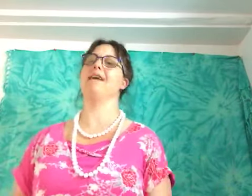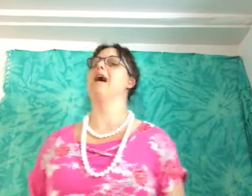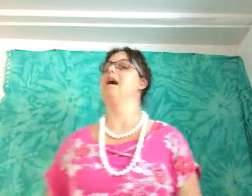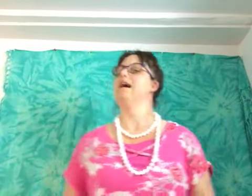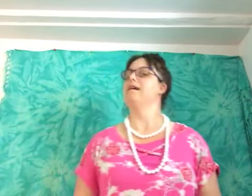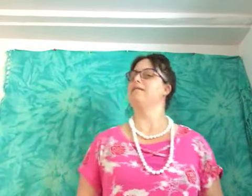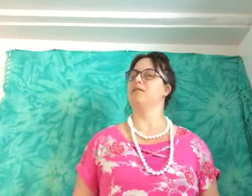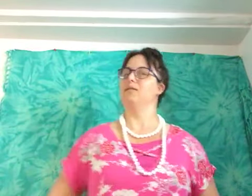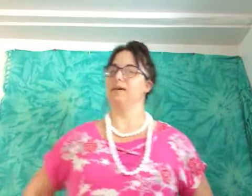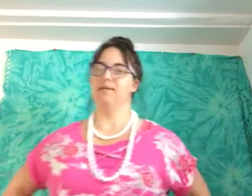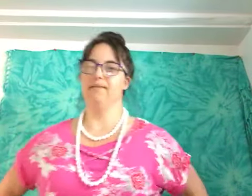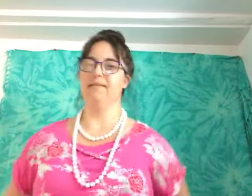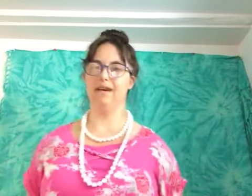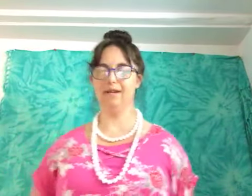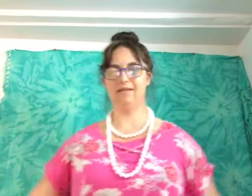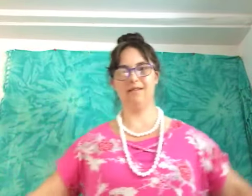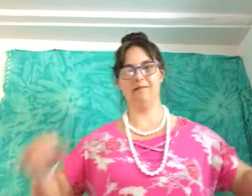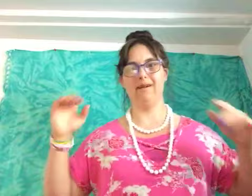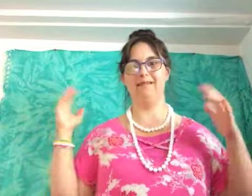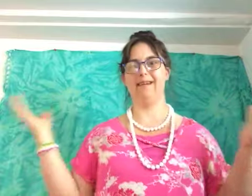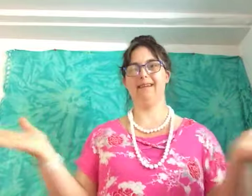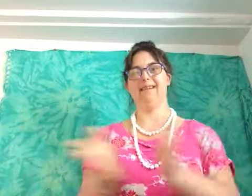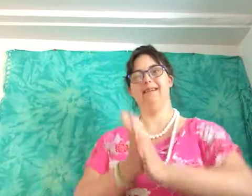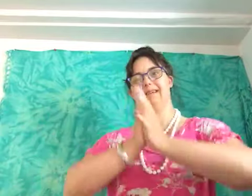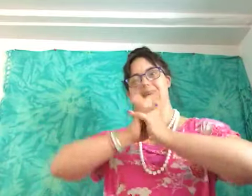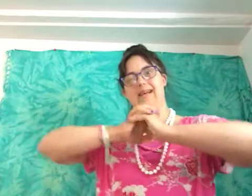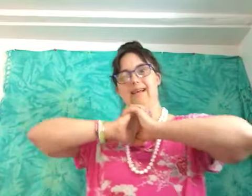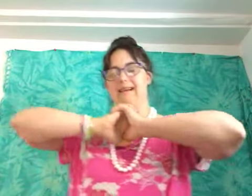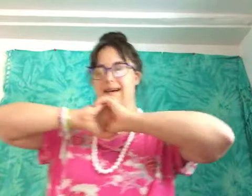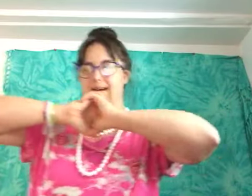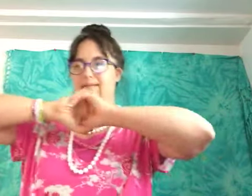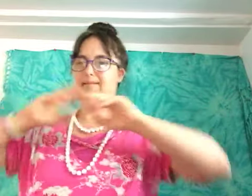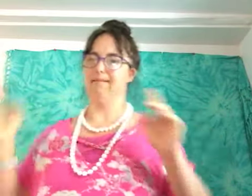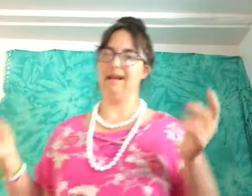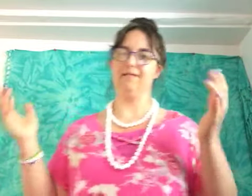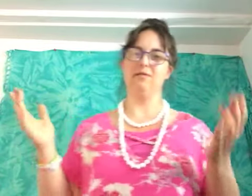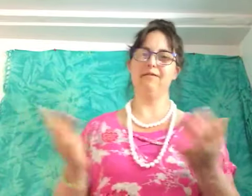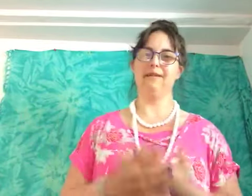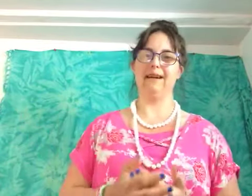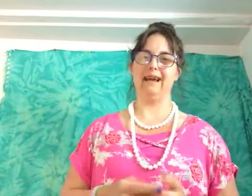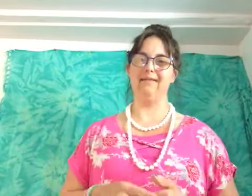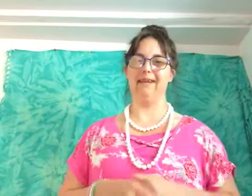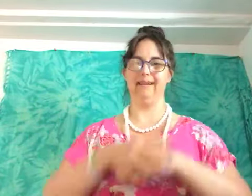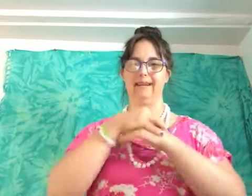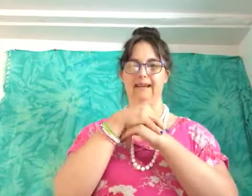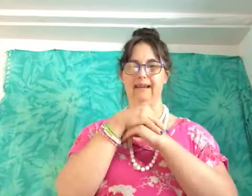so I'm going to start by saying that it's sort of like having a